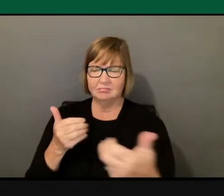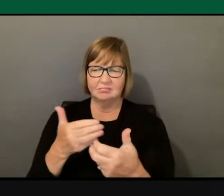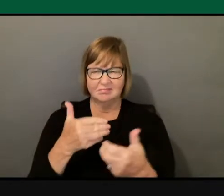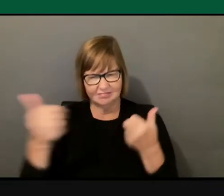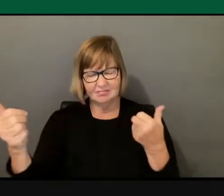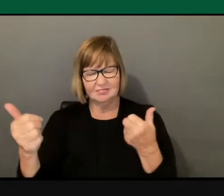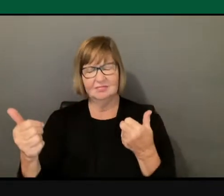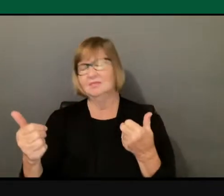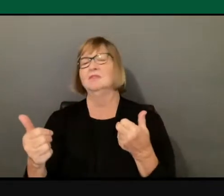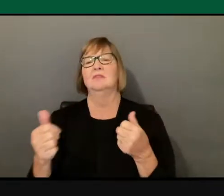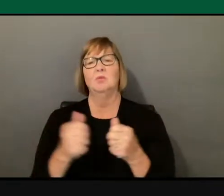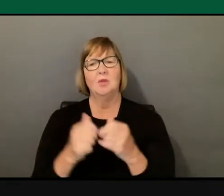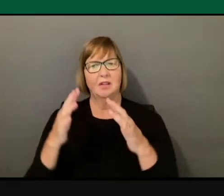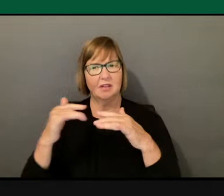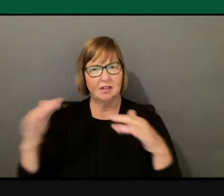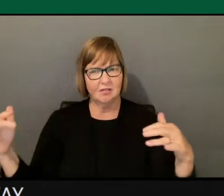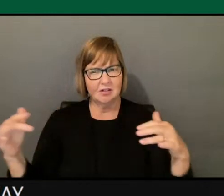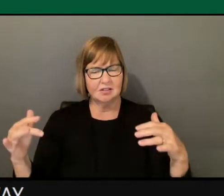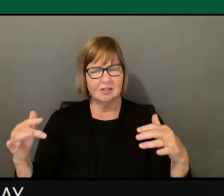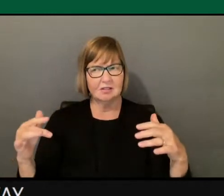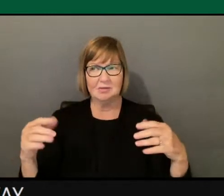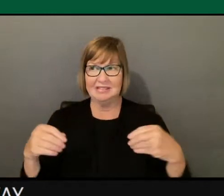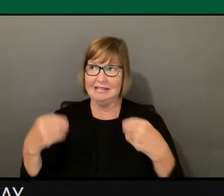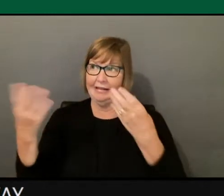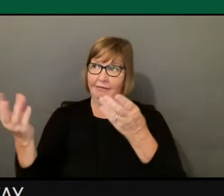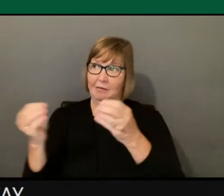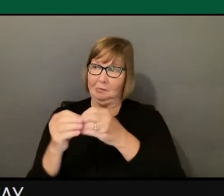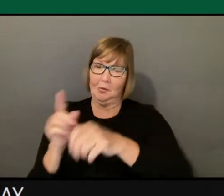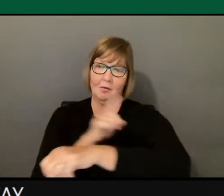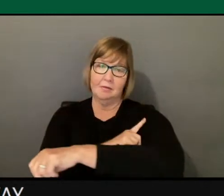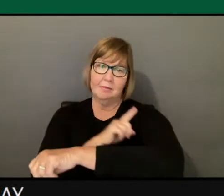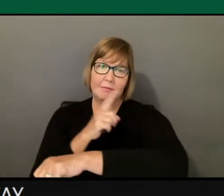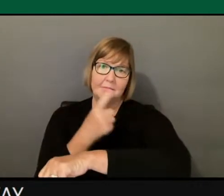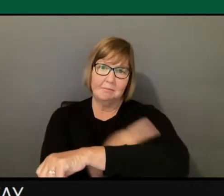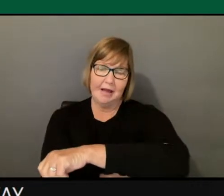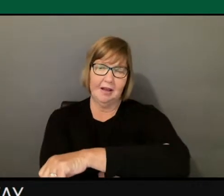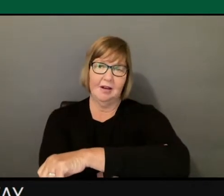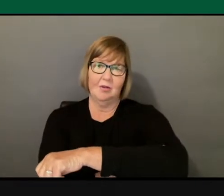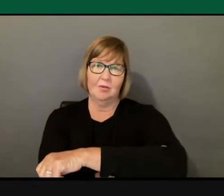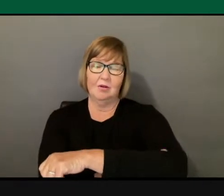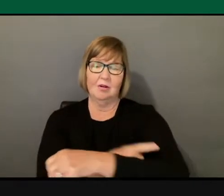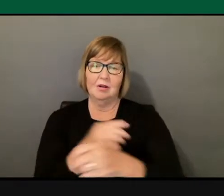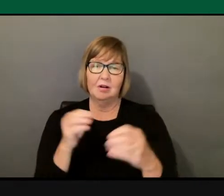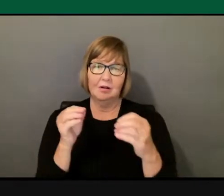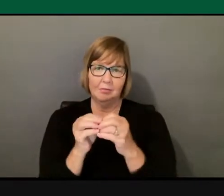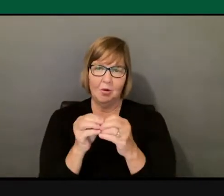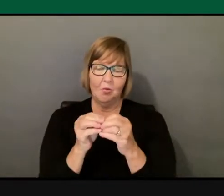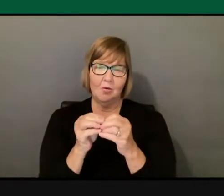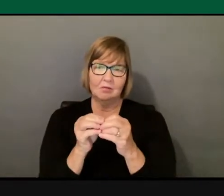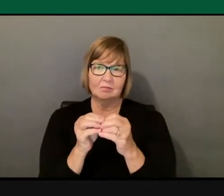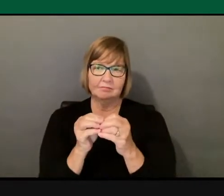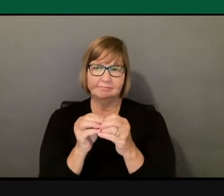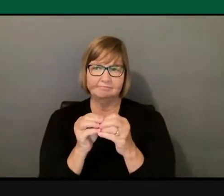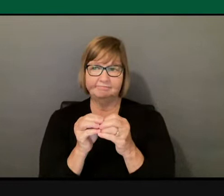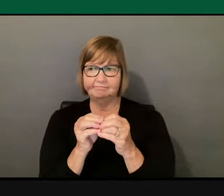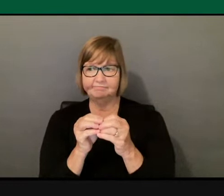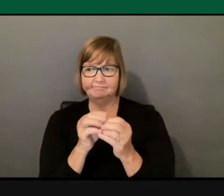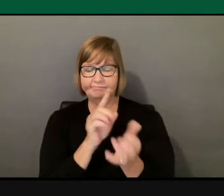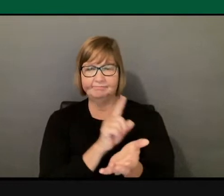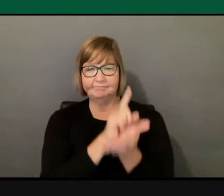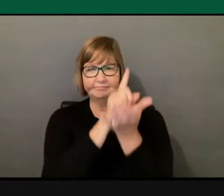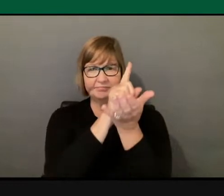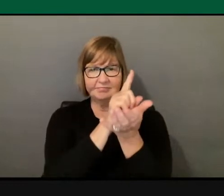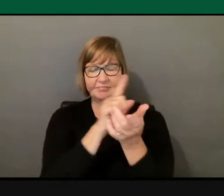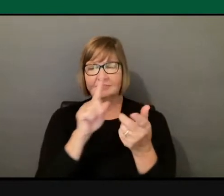that gives more power, frankly, and more sway and say to the